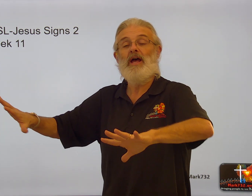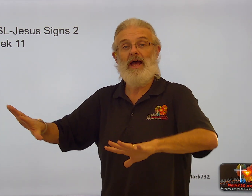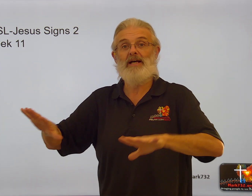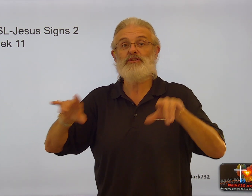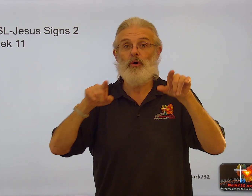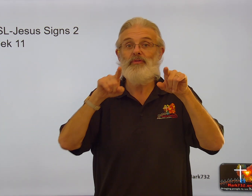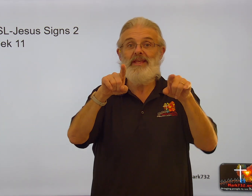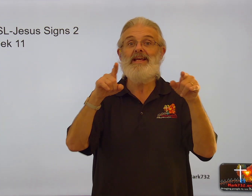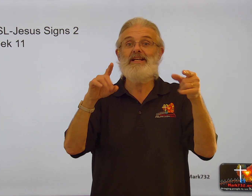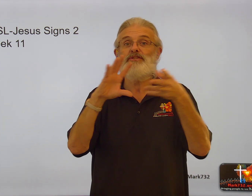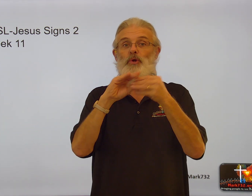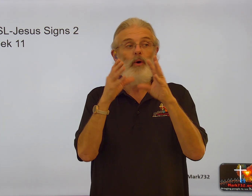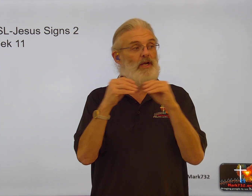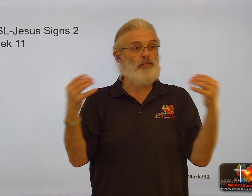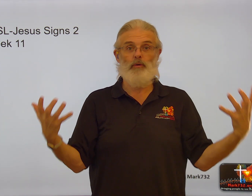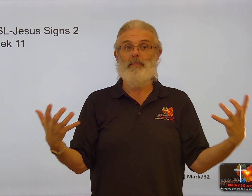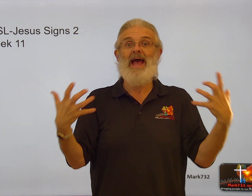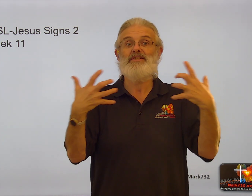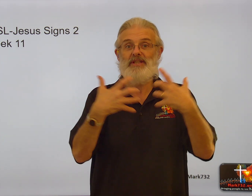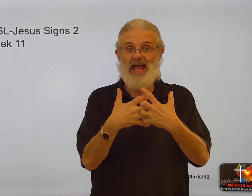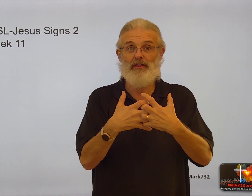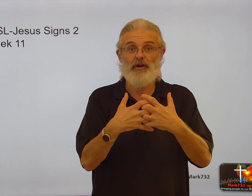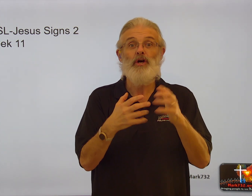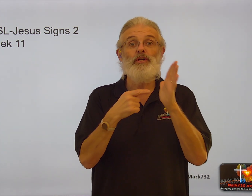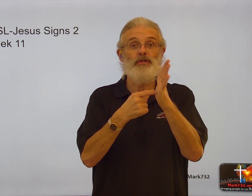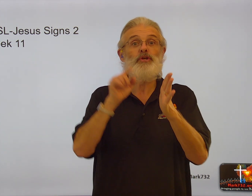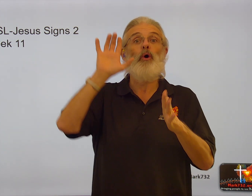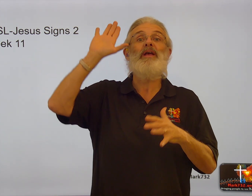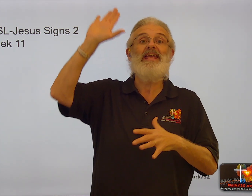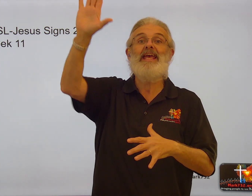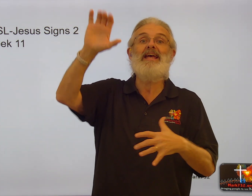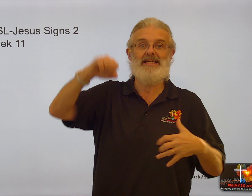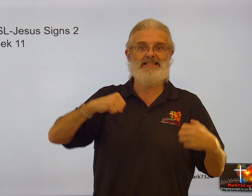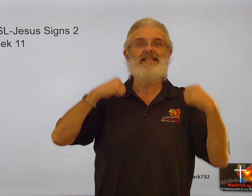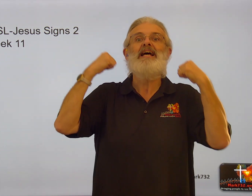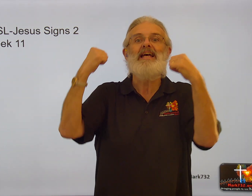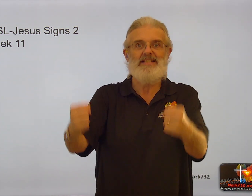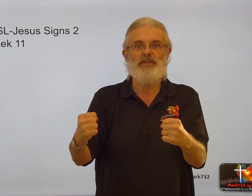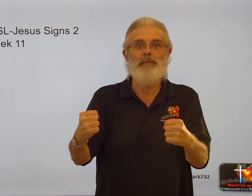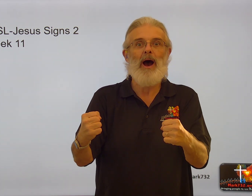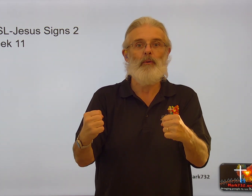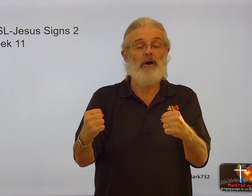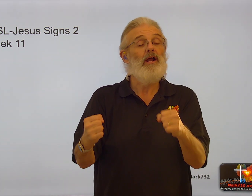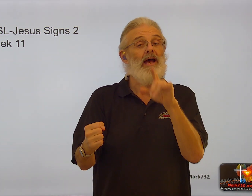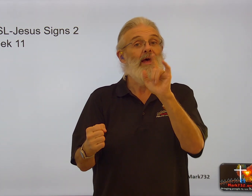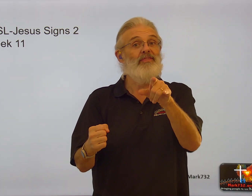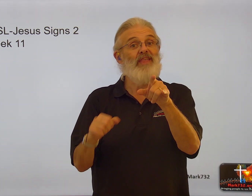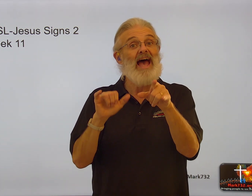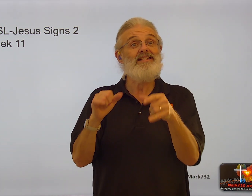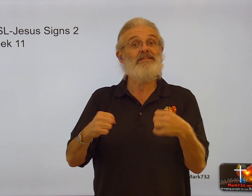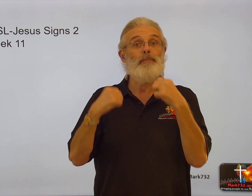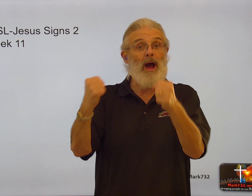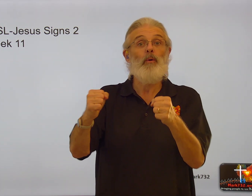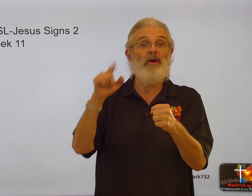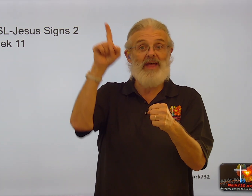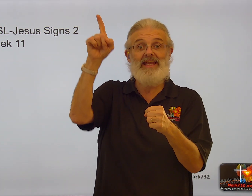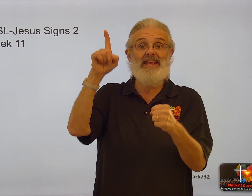And so these stories will match together to show his is the power. And that's the power that he